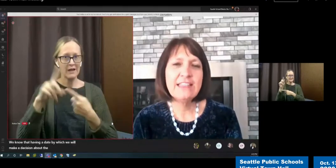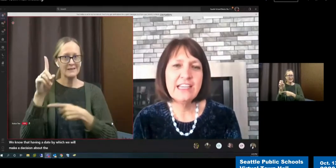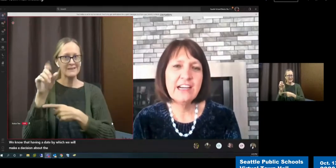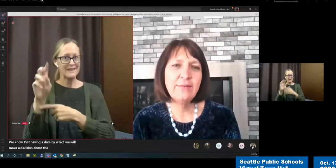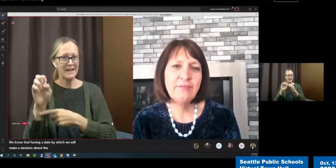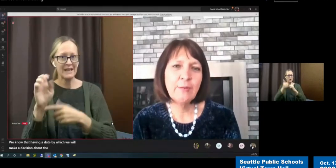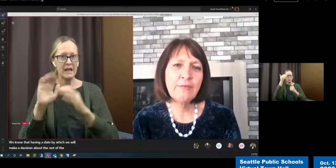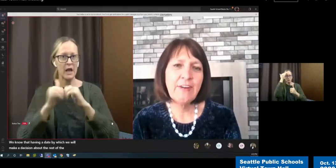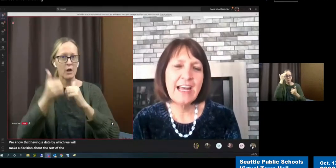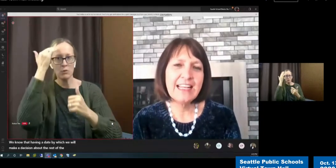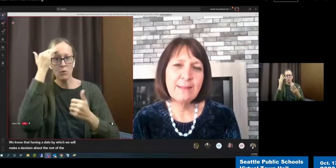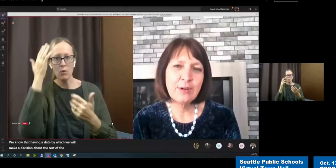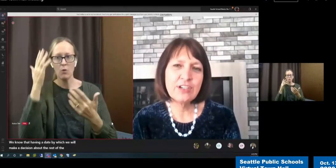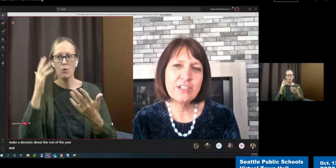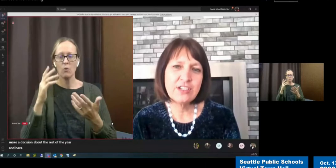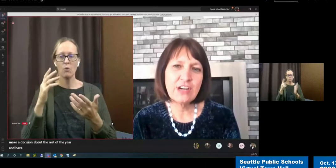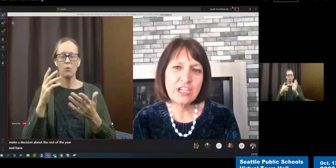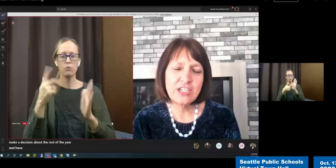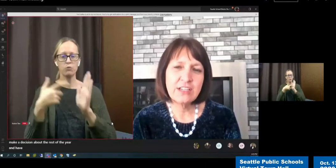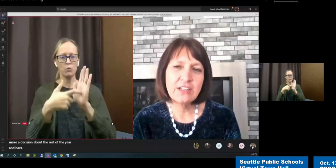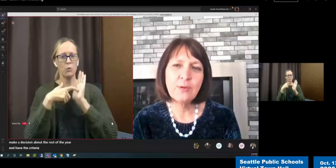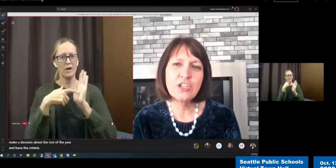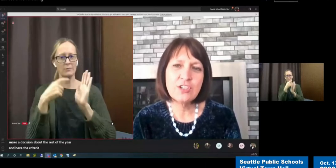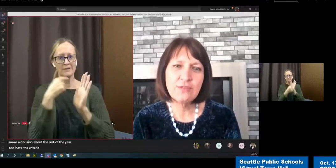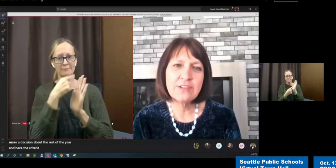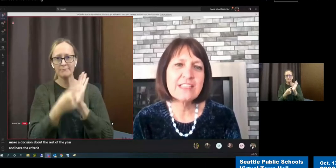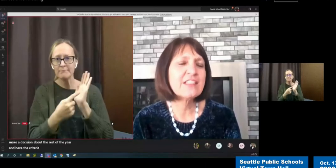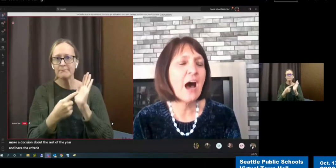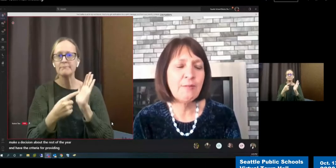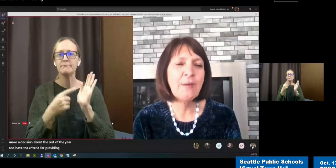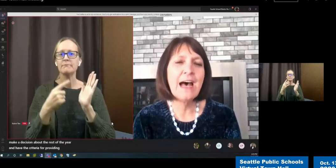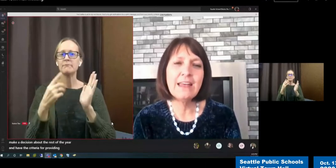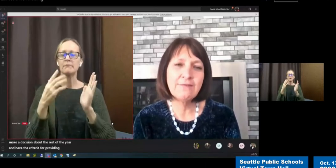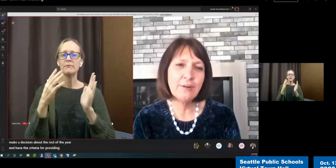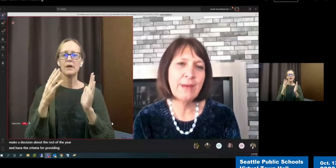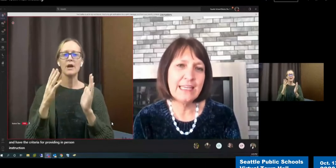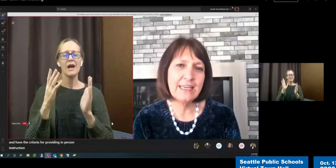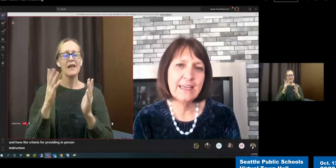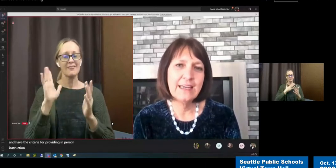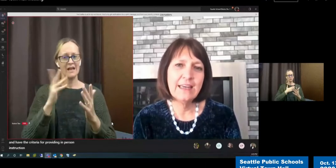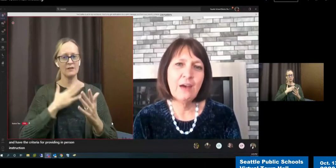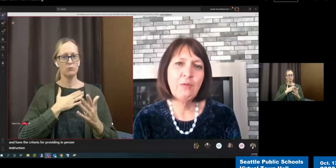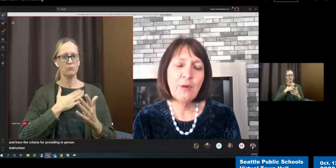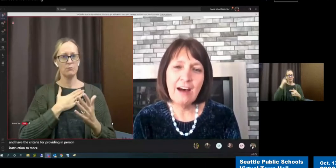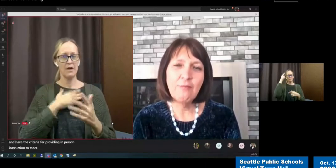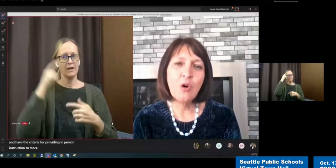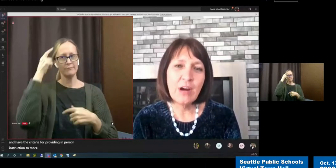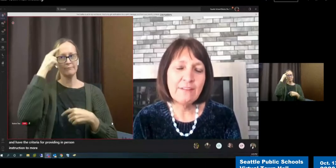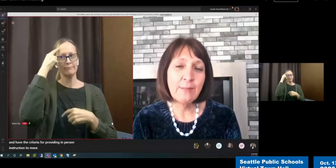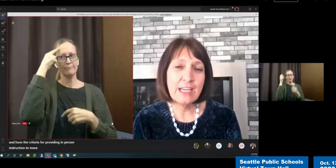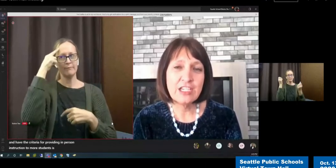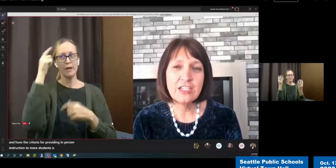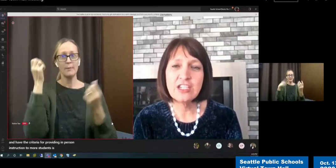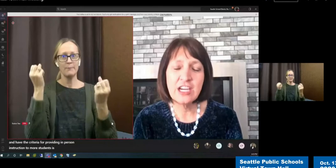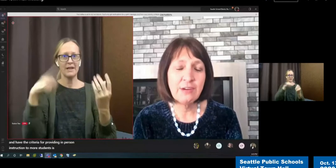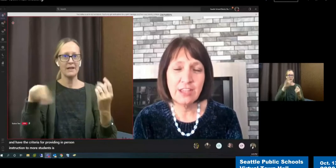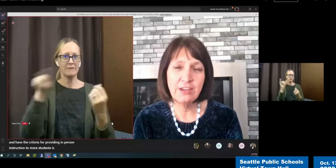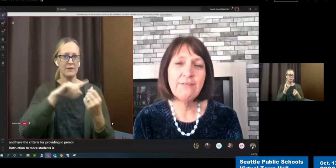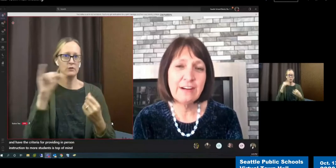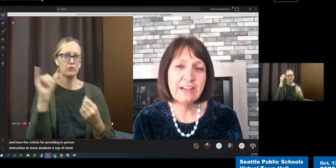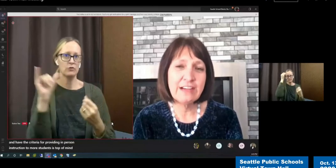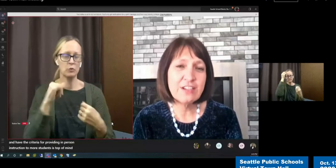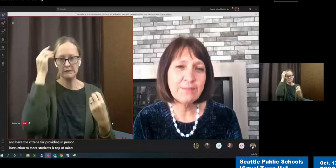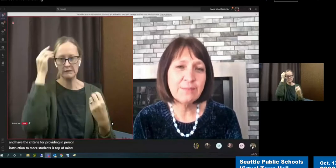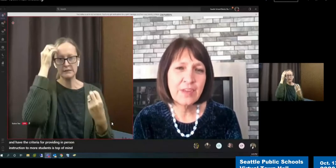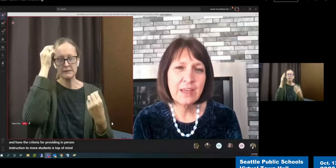criteria for providing in-person instruction to more students is top of mind for many. And we will have more information to share with you